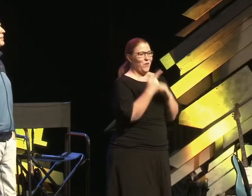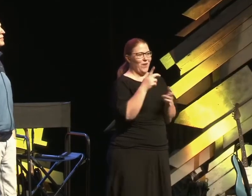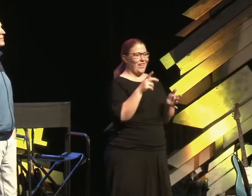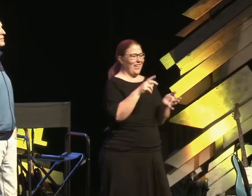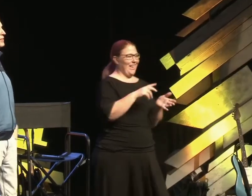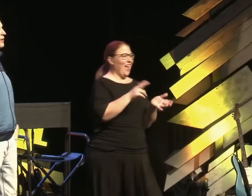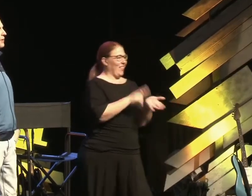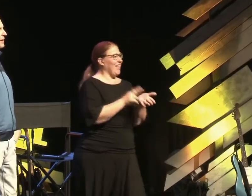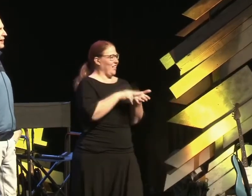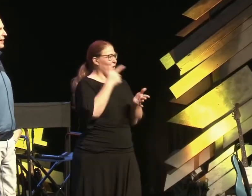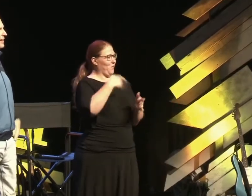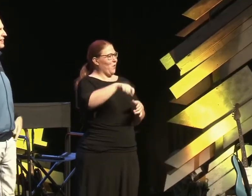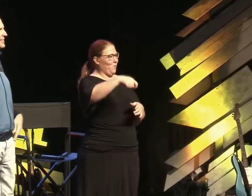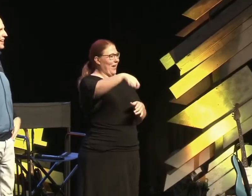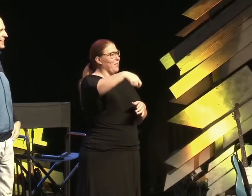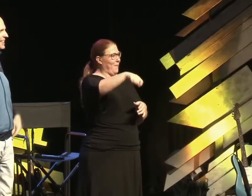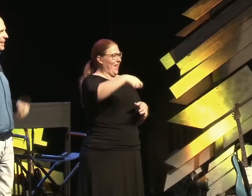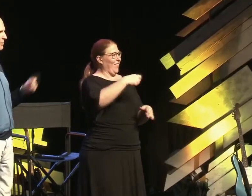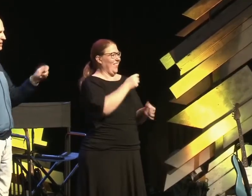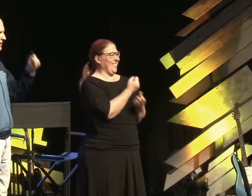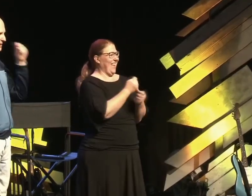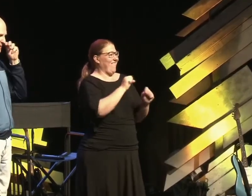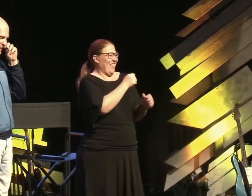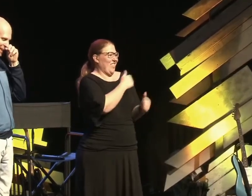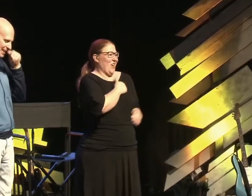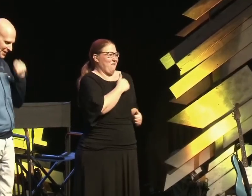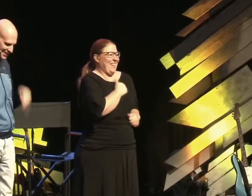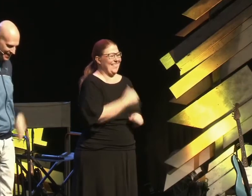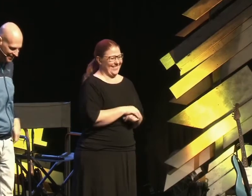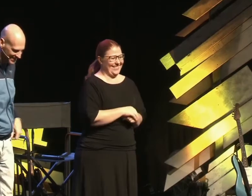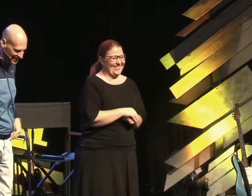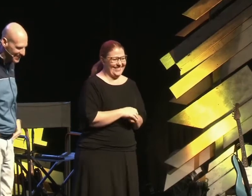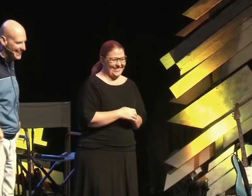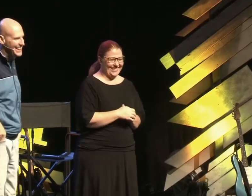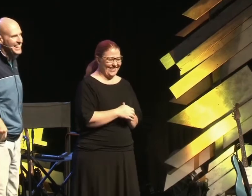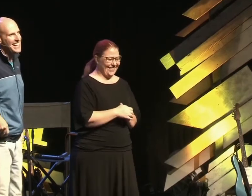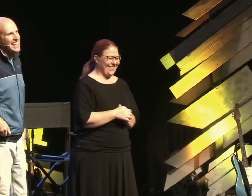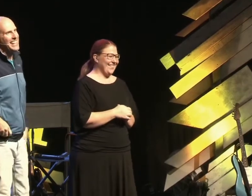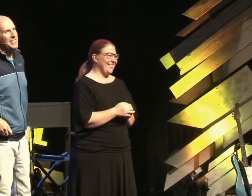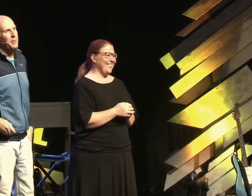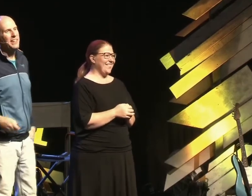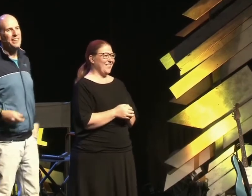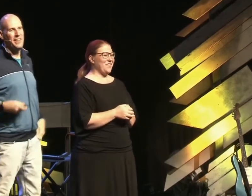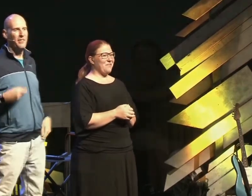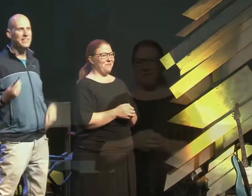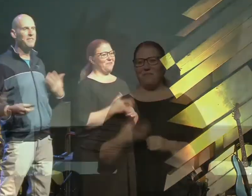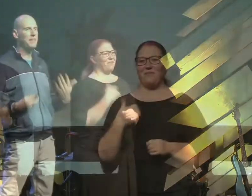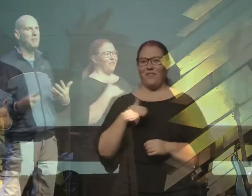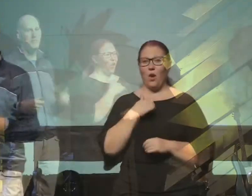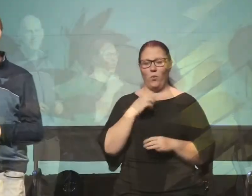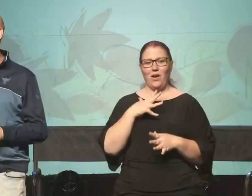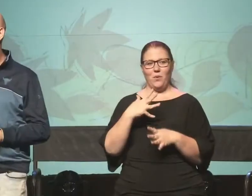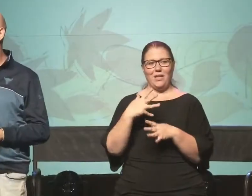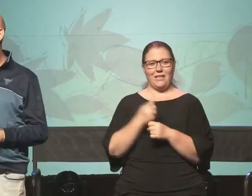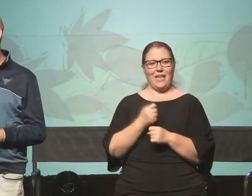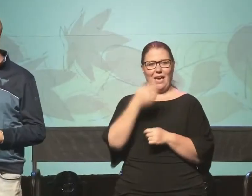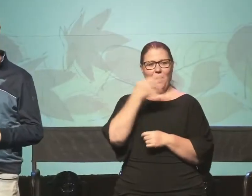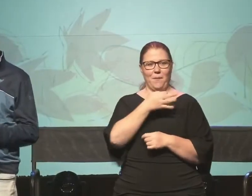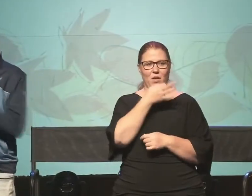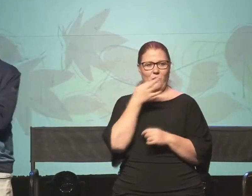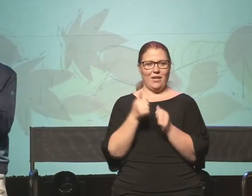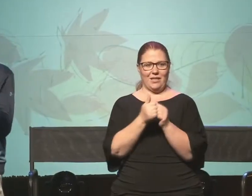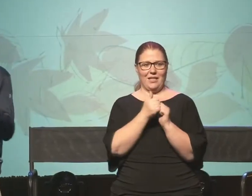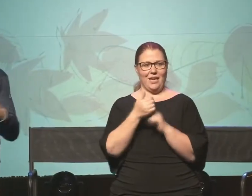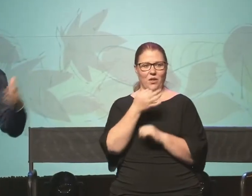ring bells. So you got to sign up and then he'll sign autographs. So, so we're going to receive communion in just a moment.